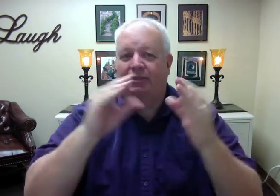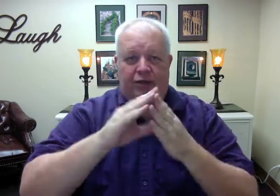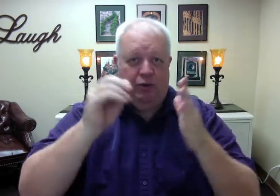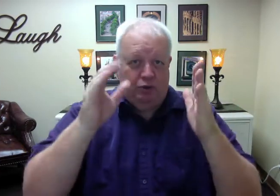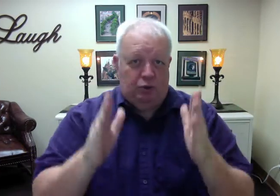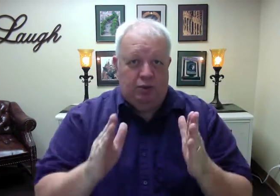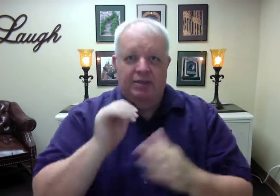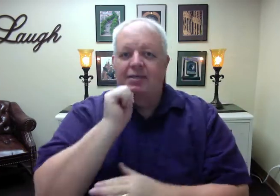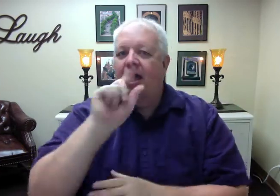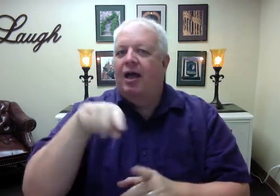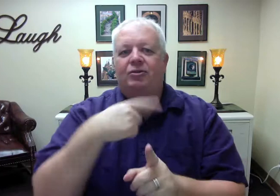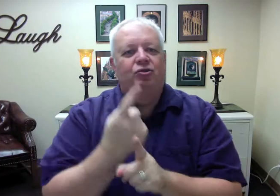just to test them.